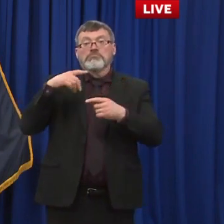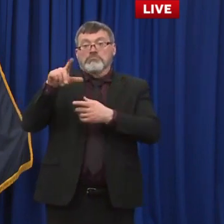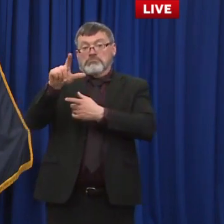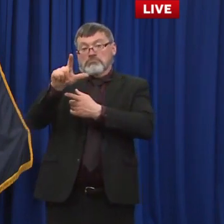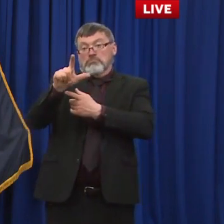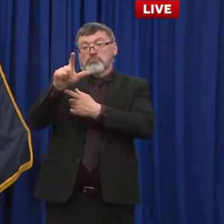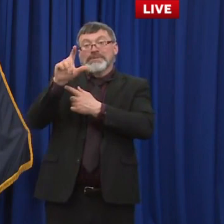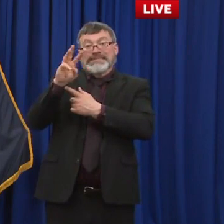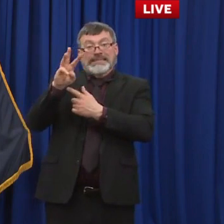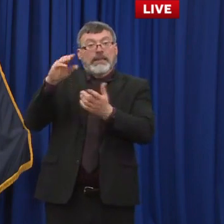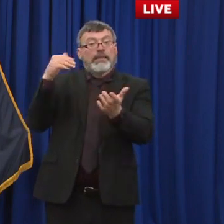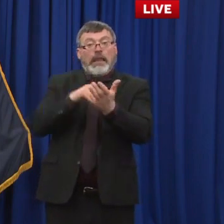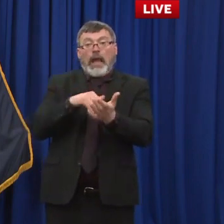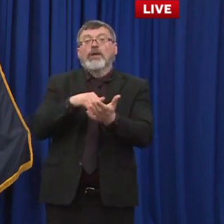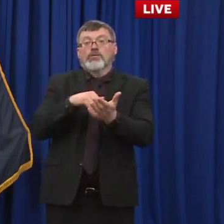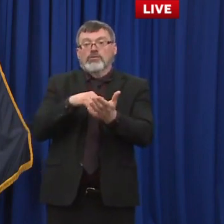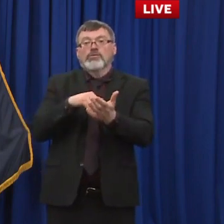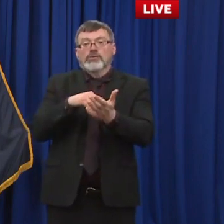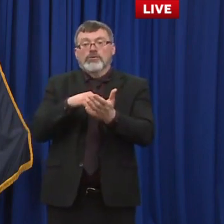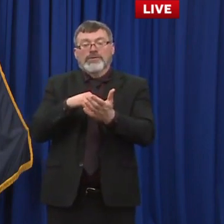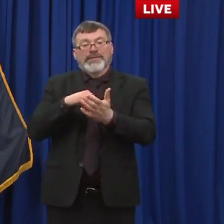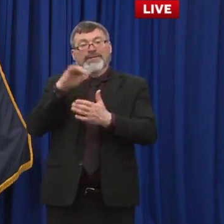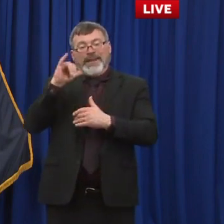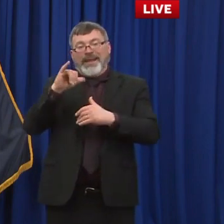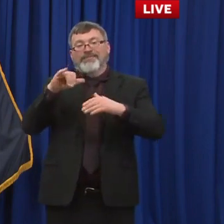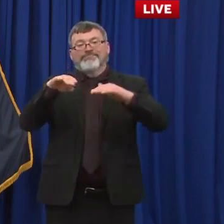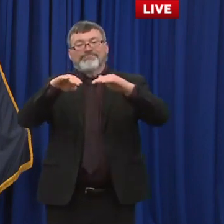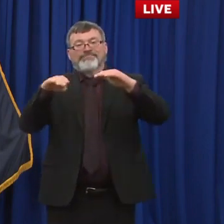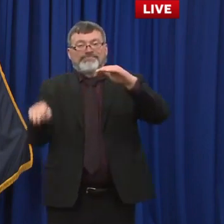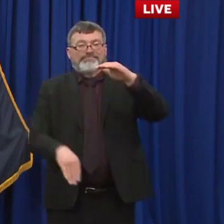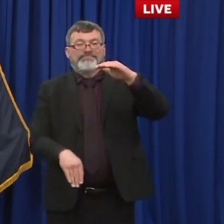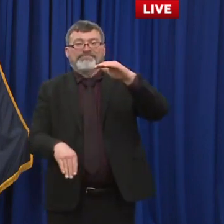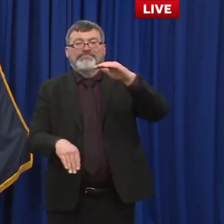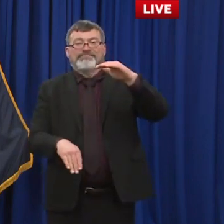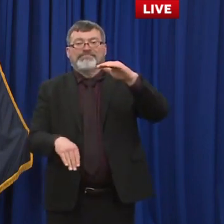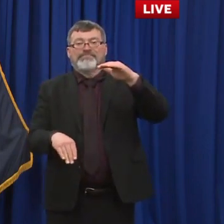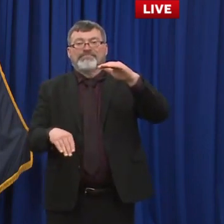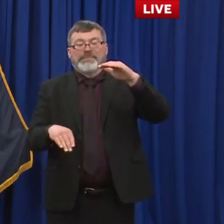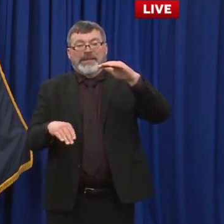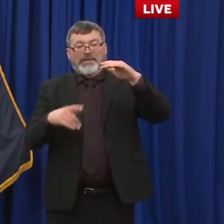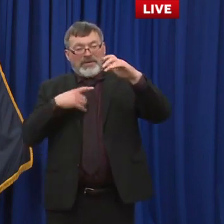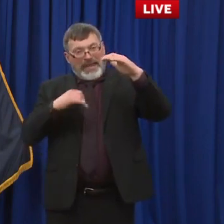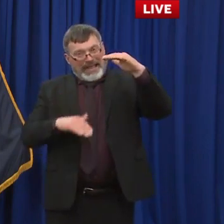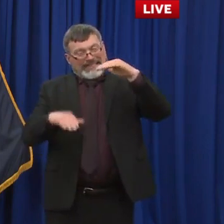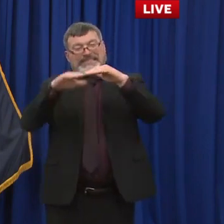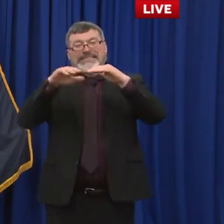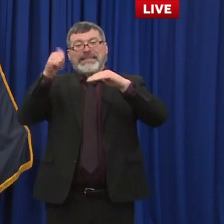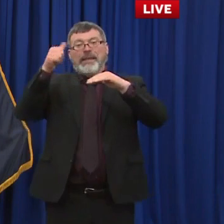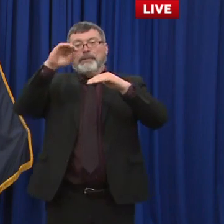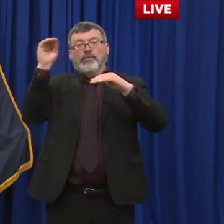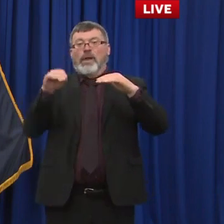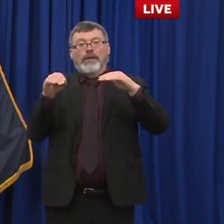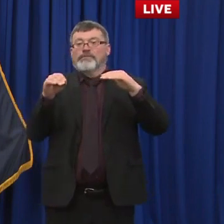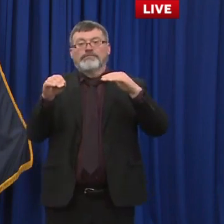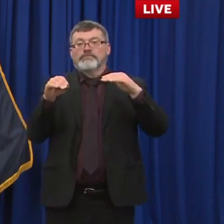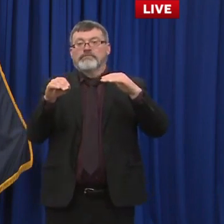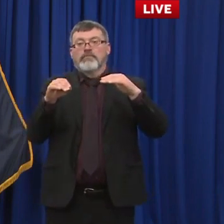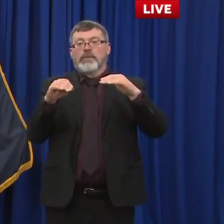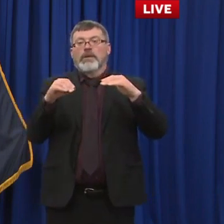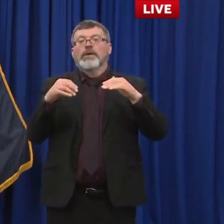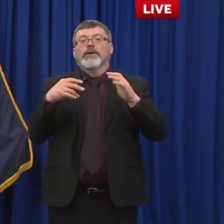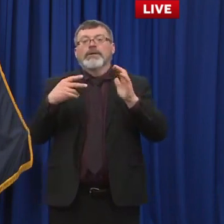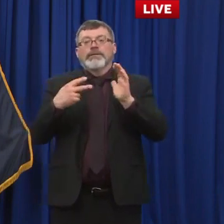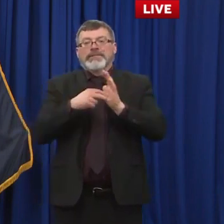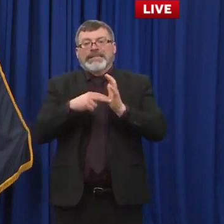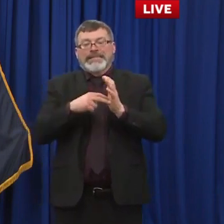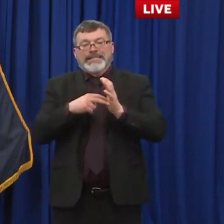have set aside and have wanted them to to vaccinate however we've always understood that these populations are going to be harder to reach we might